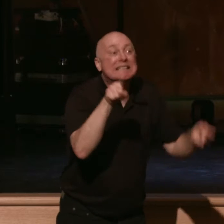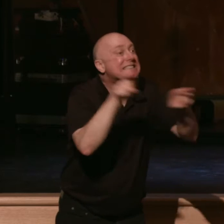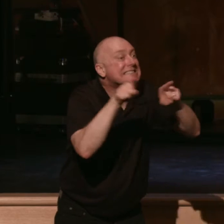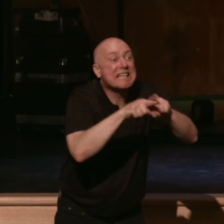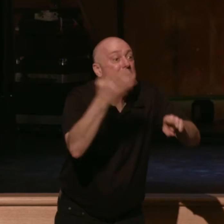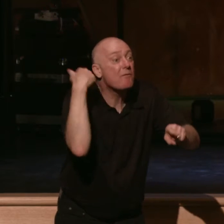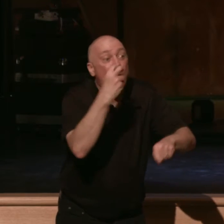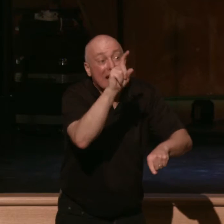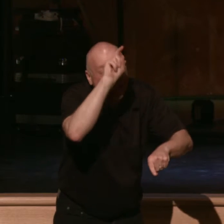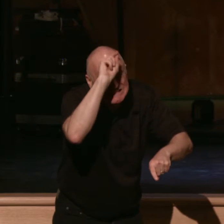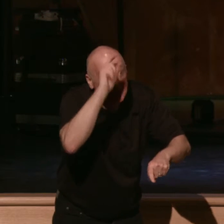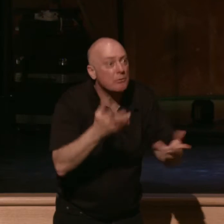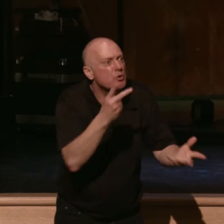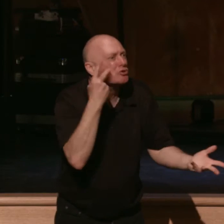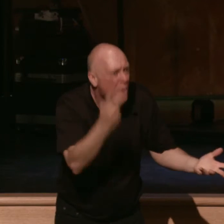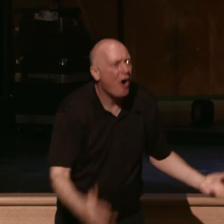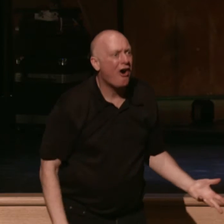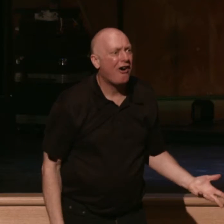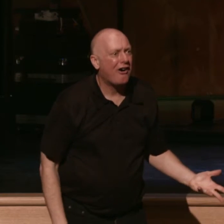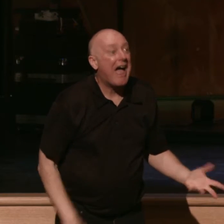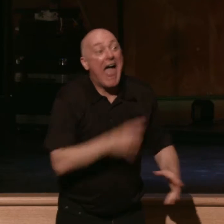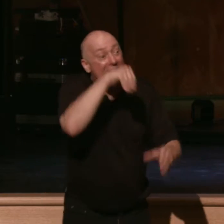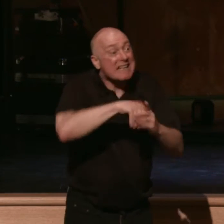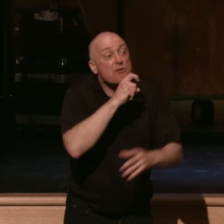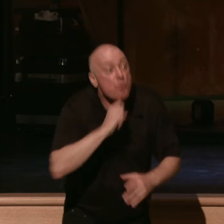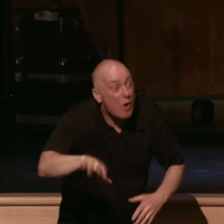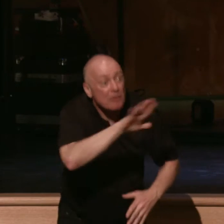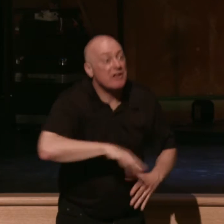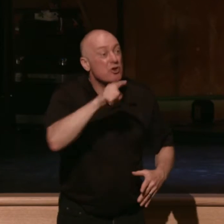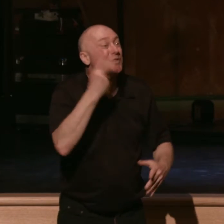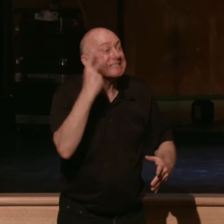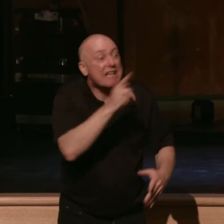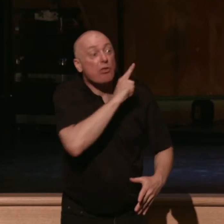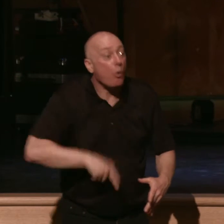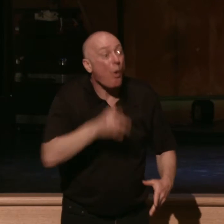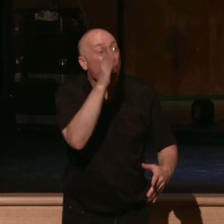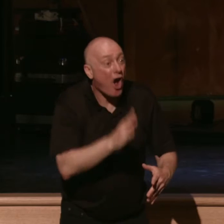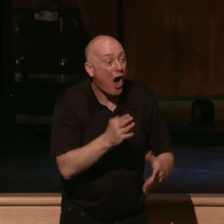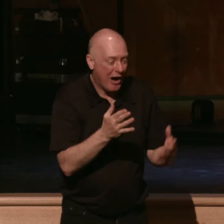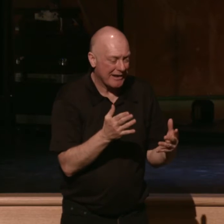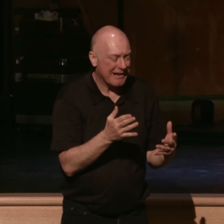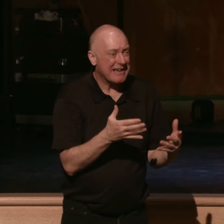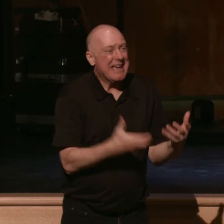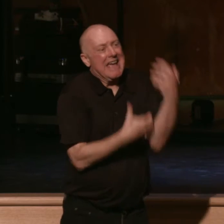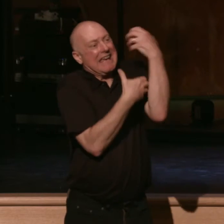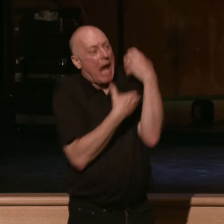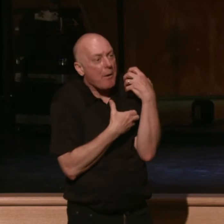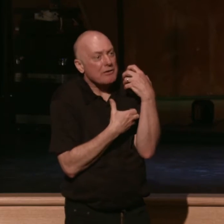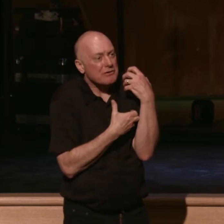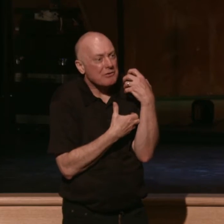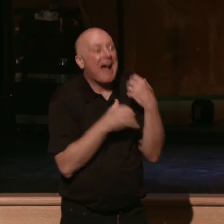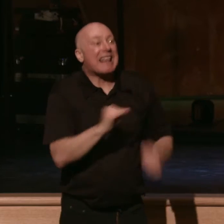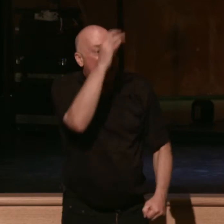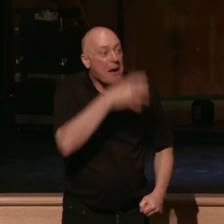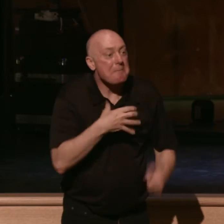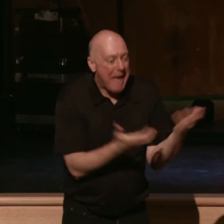Egypt before your eyes and in the wilderness where you've seen how the Lord your God carried you as a man carries his son